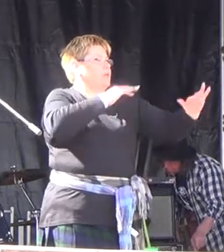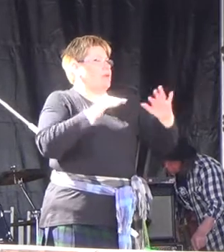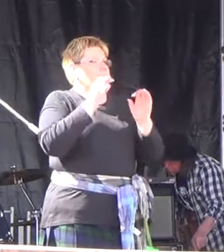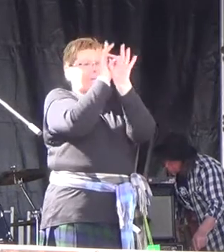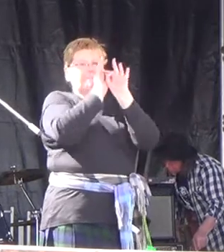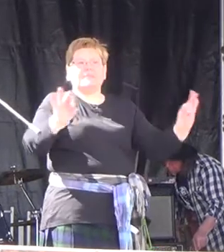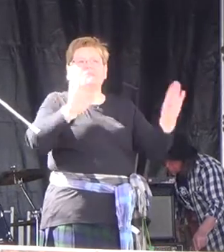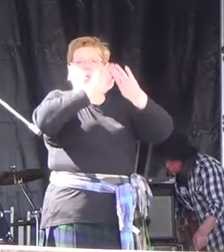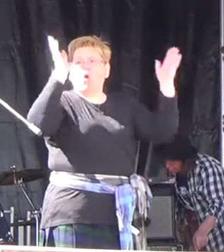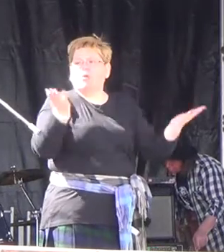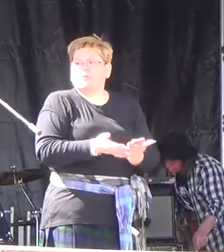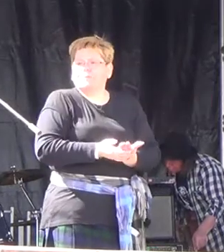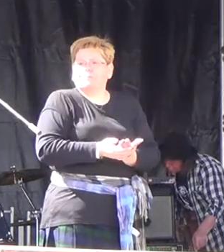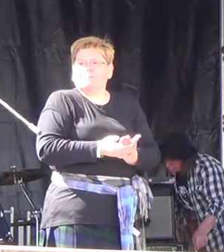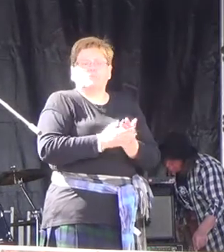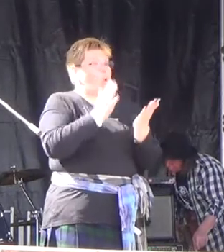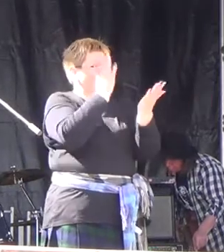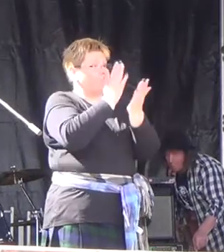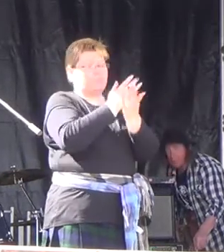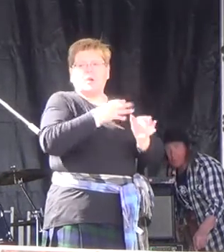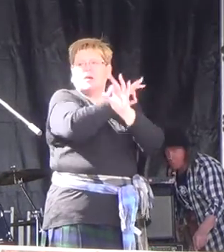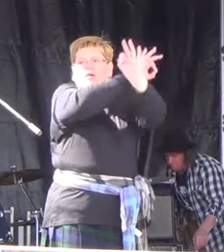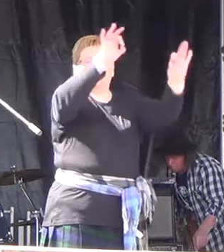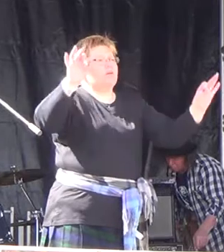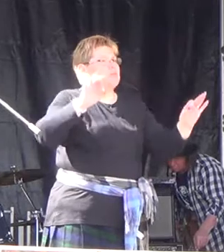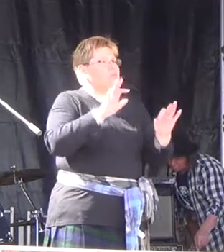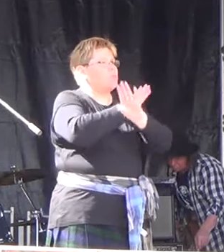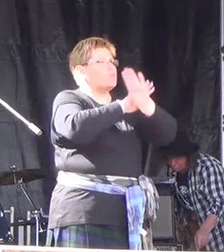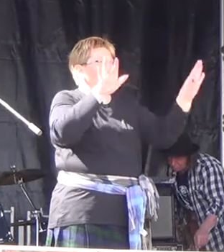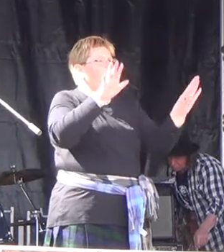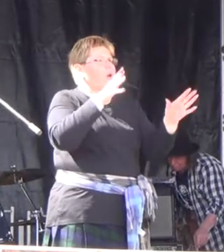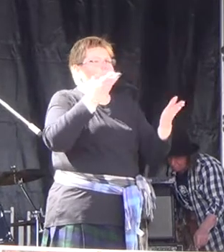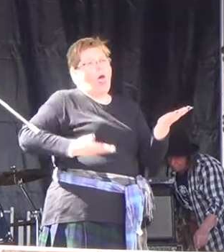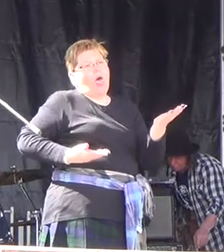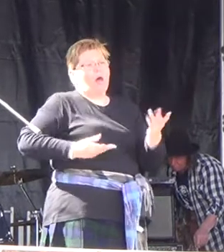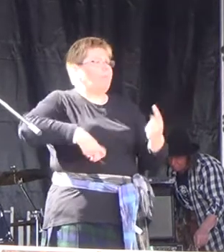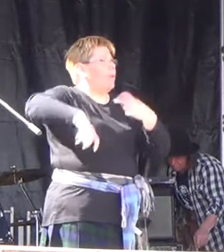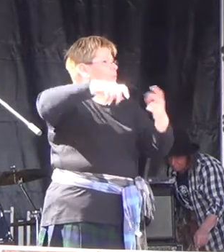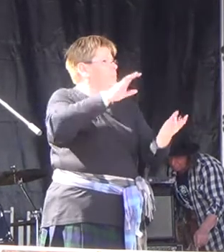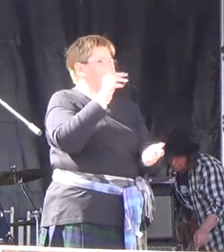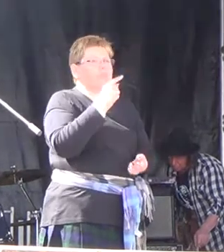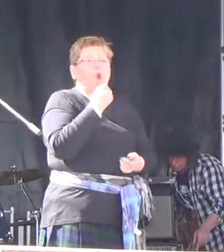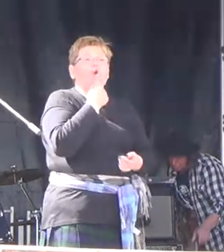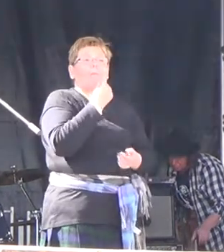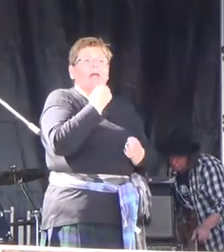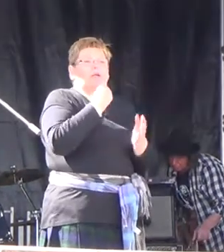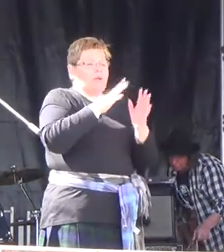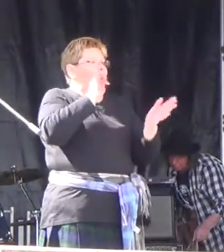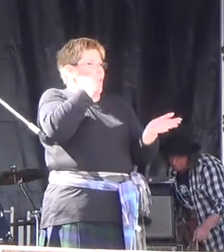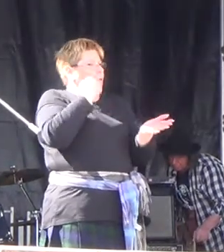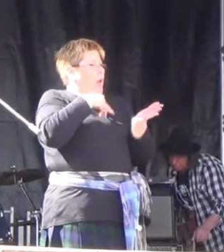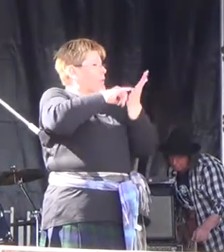peaceful world. So, brothers and sisters, take nothing for granted. The opinion polls say there's going to be a